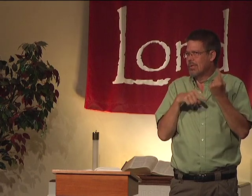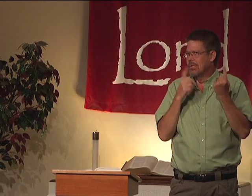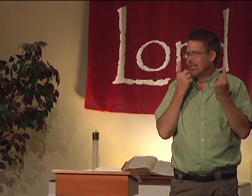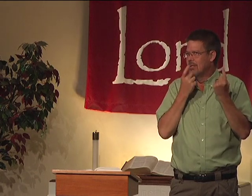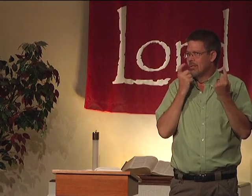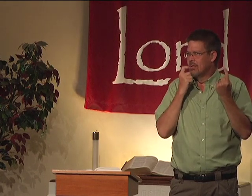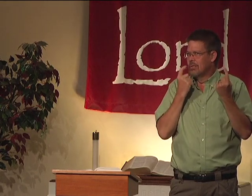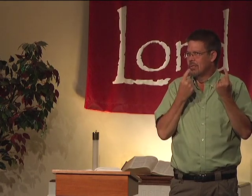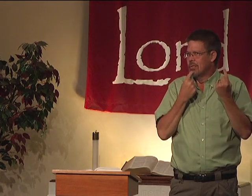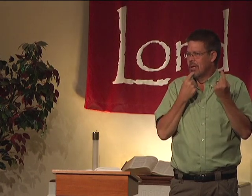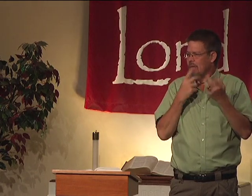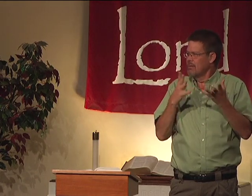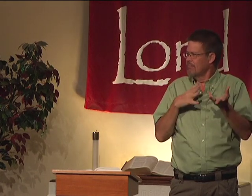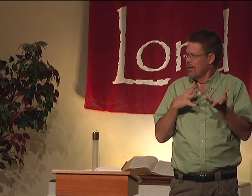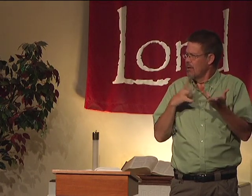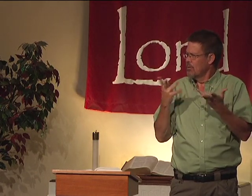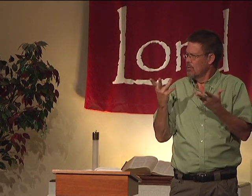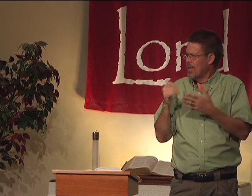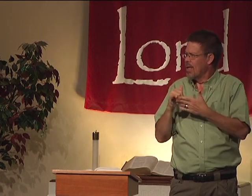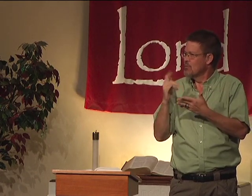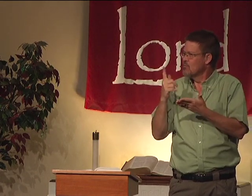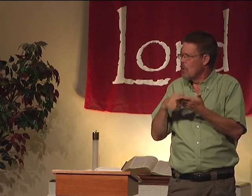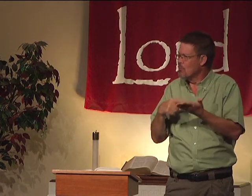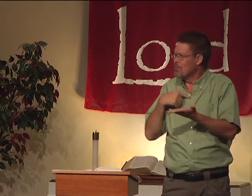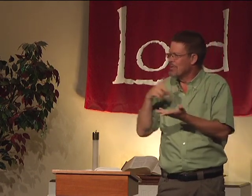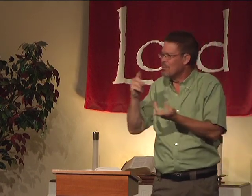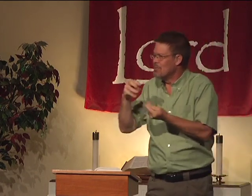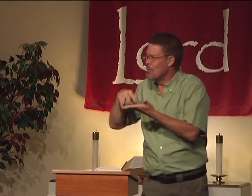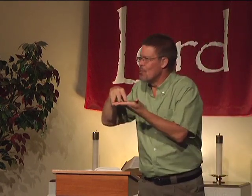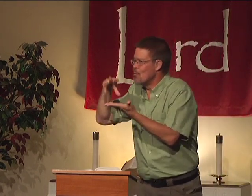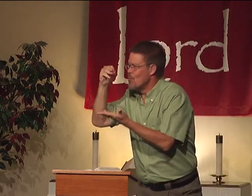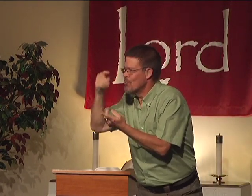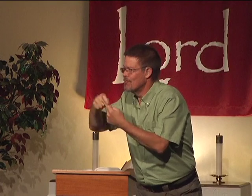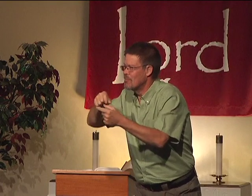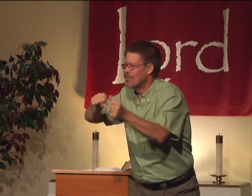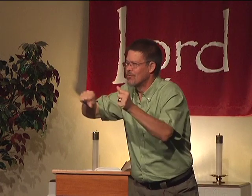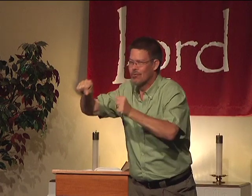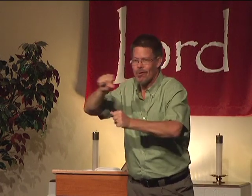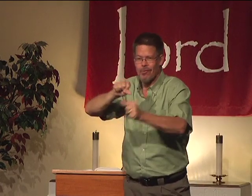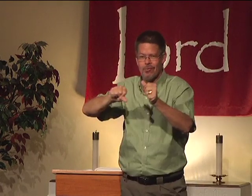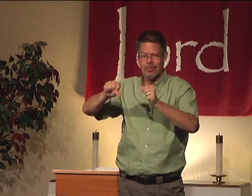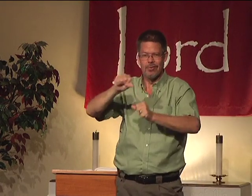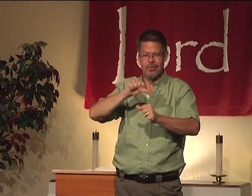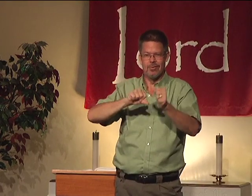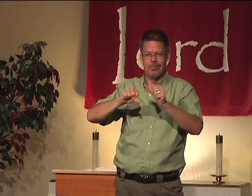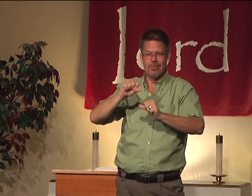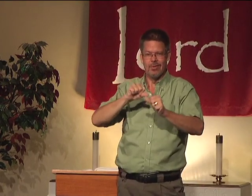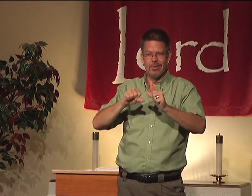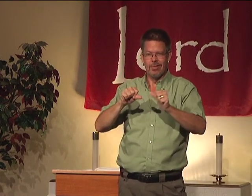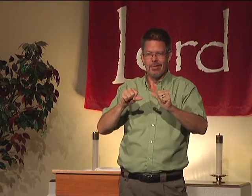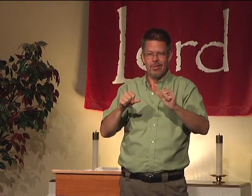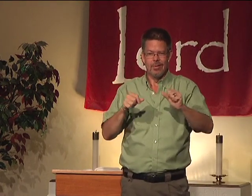If you don't understand what he's asked you to do, that's fine. We're going to be learning from each other in this process.